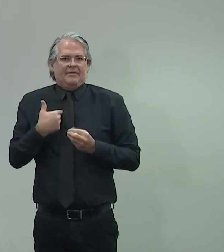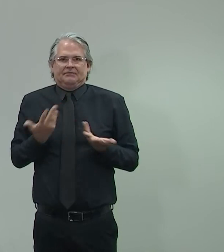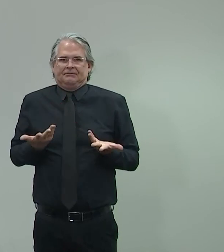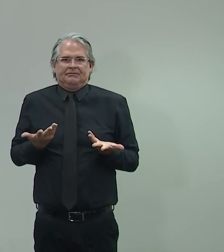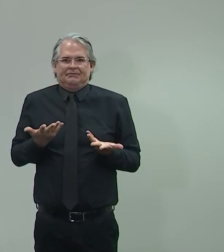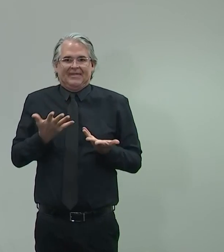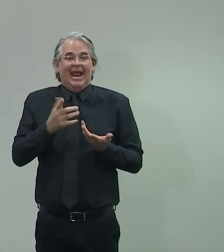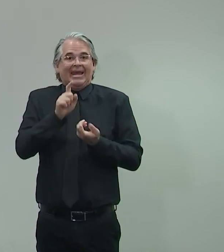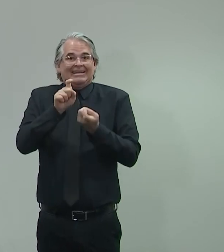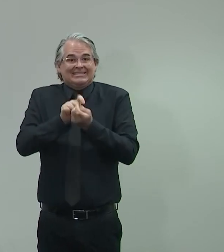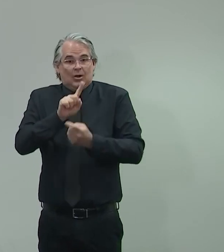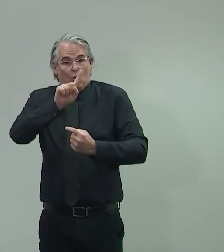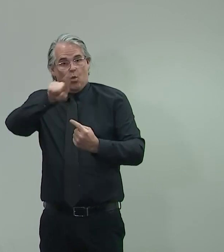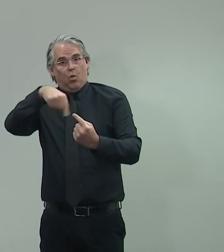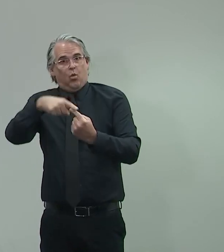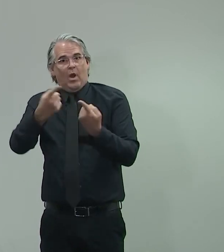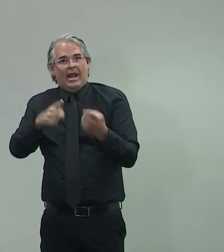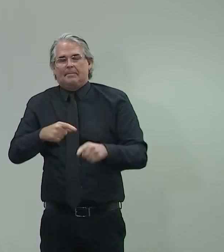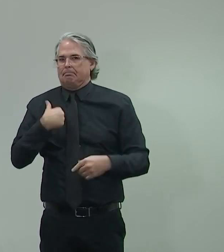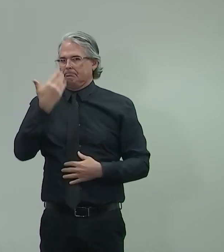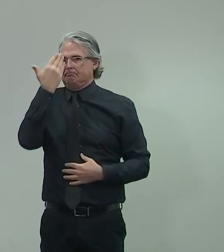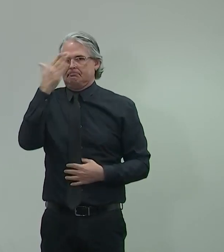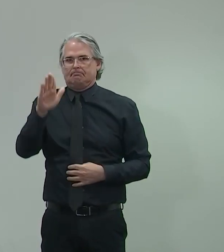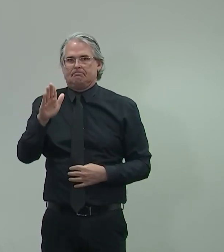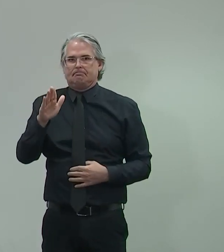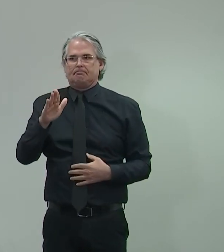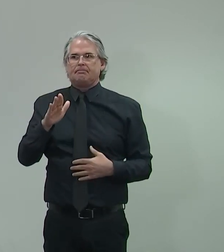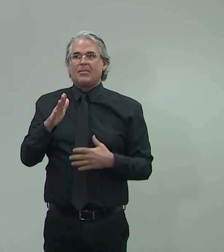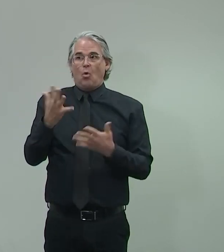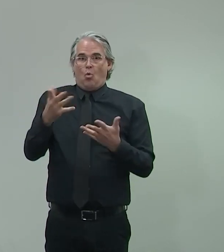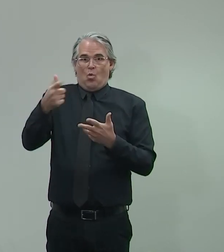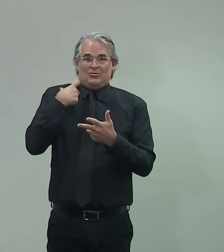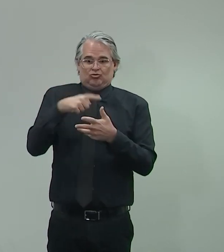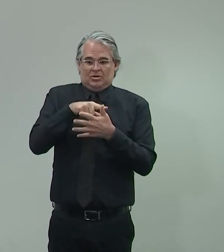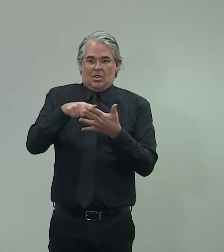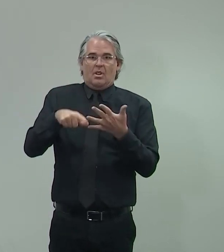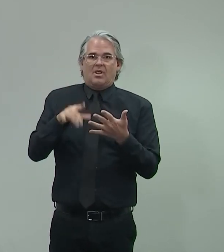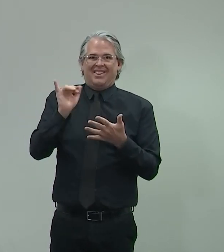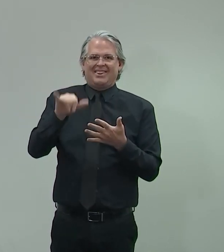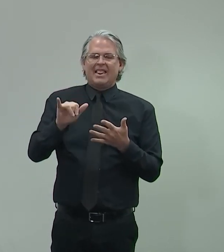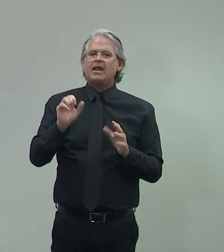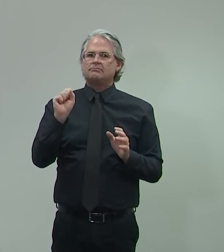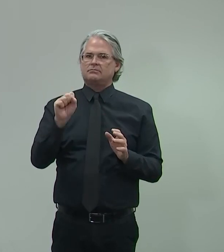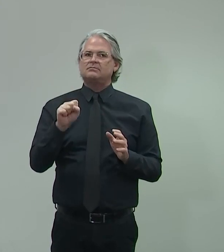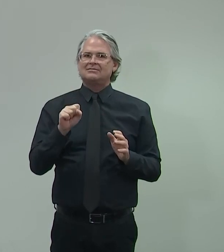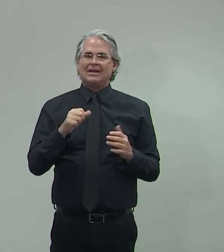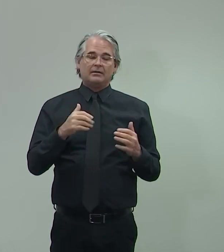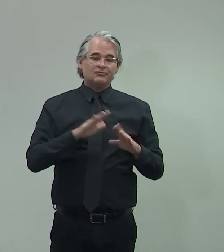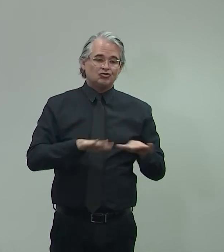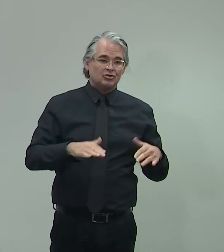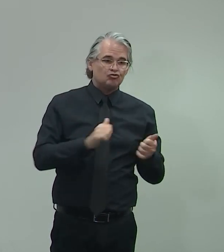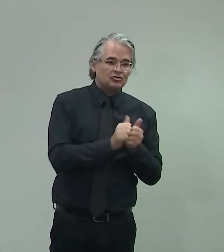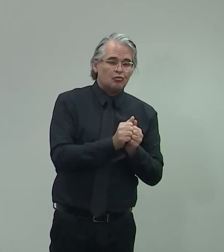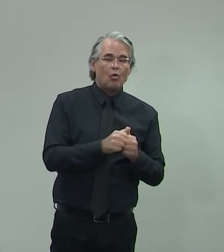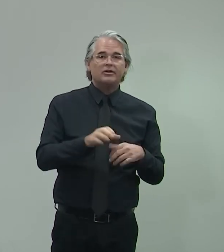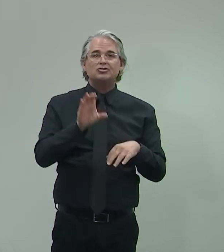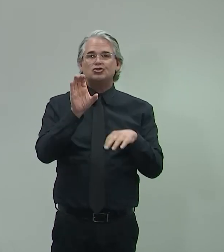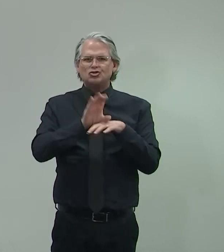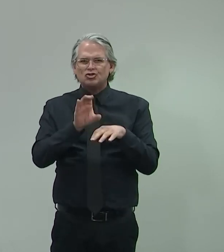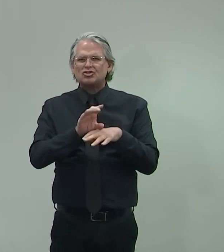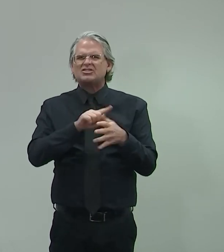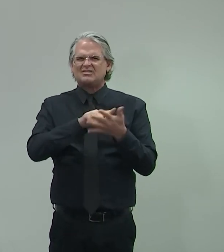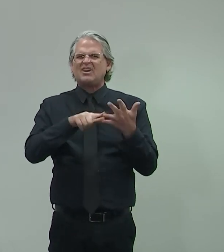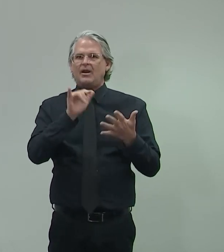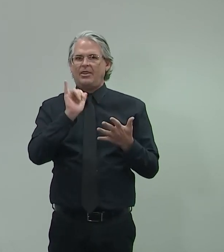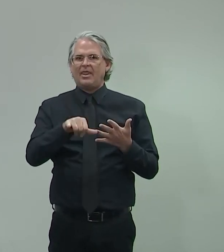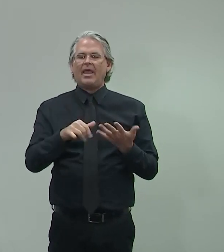exact date. I can tell you that the items you mentioned are our priorities, you know, the youth sports, the churches, those sort